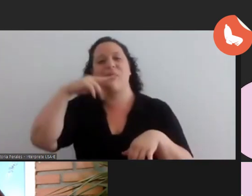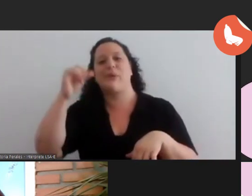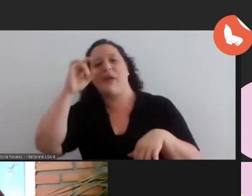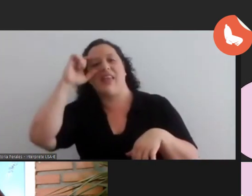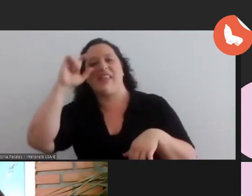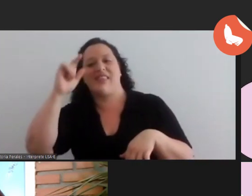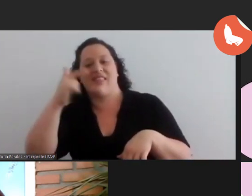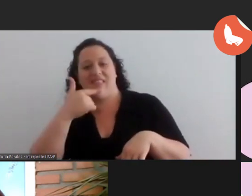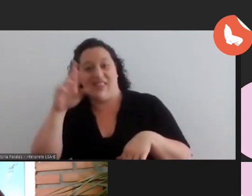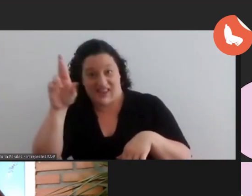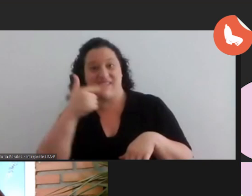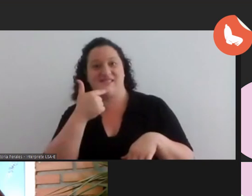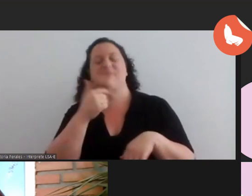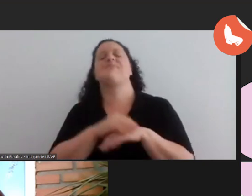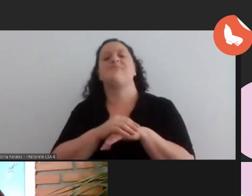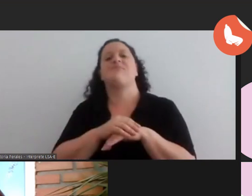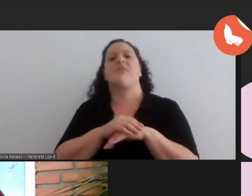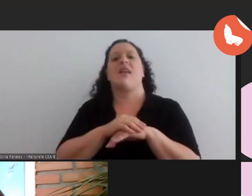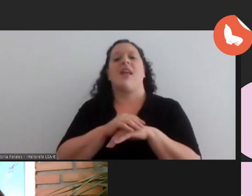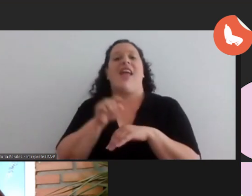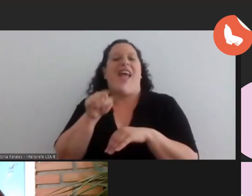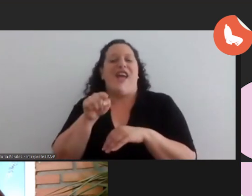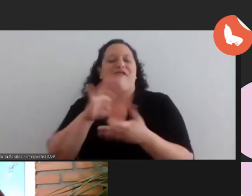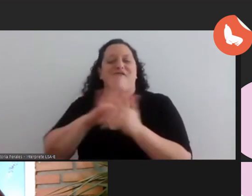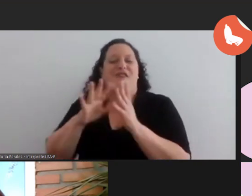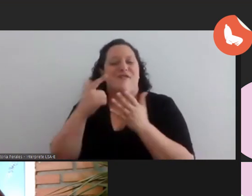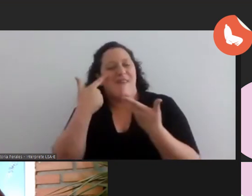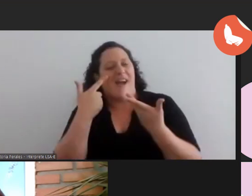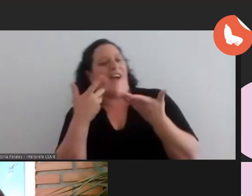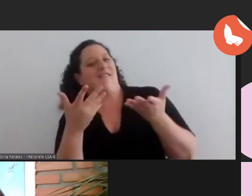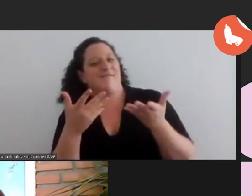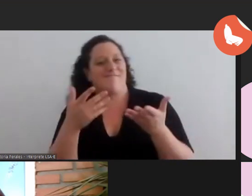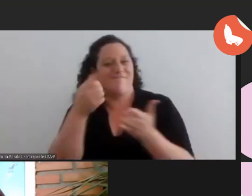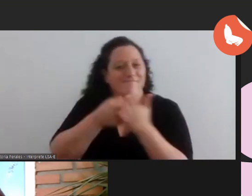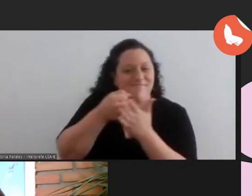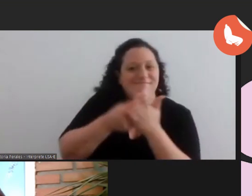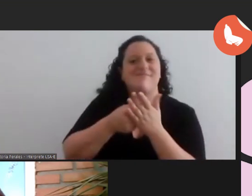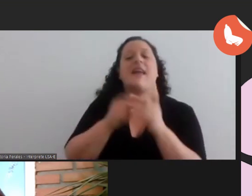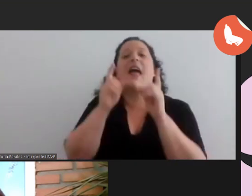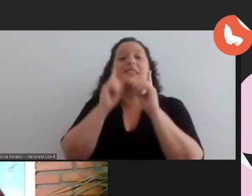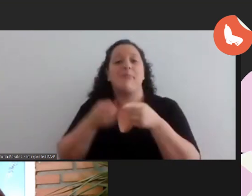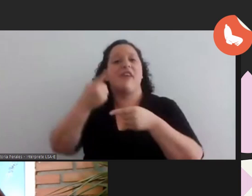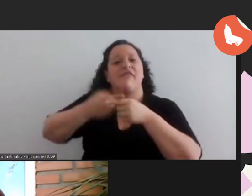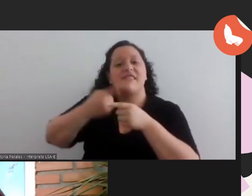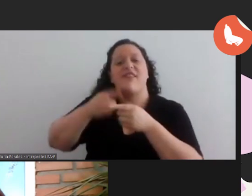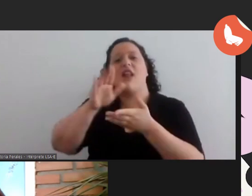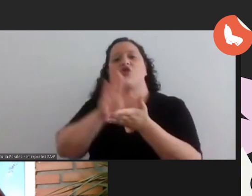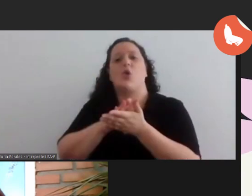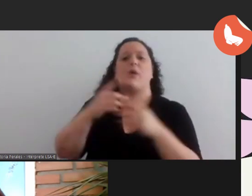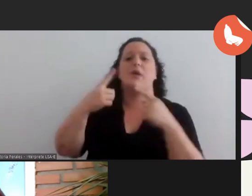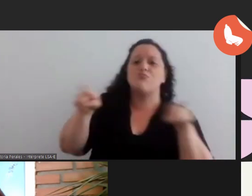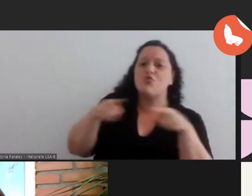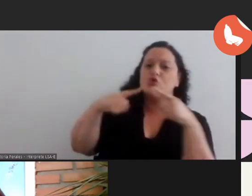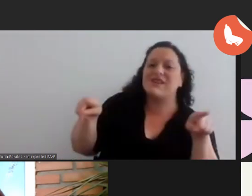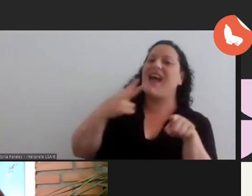feminisms or she makes noise a music and cinema festival dedicated to women who work in the